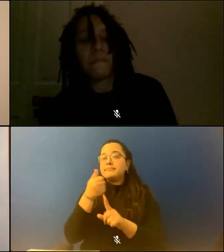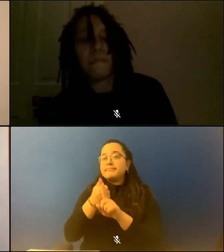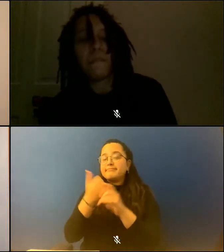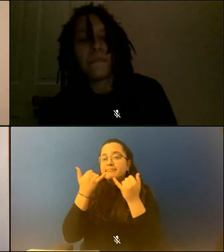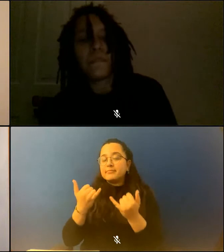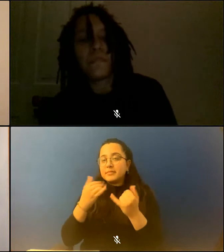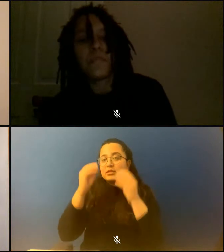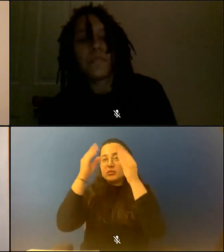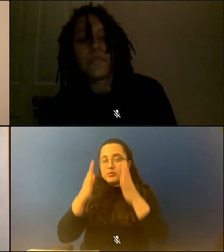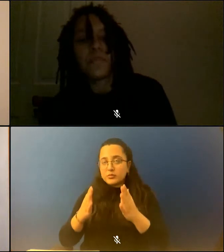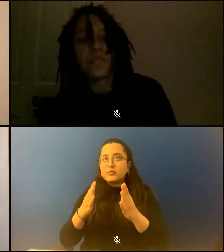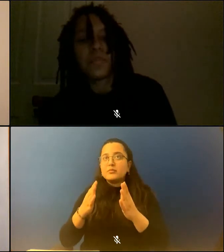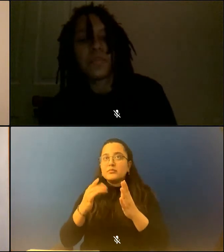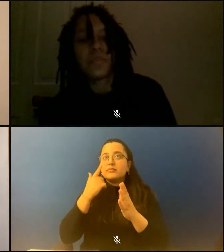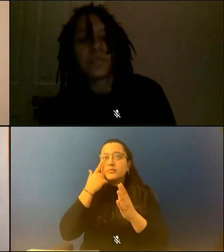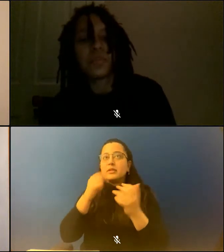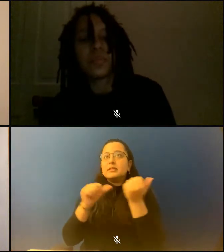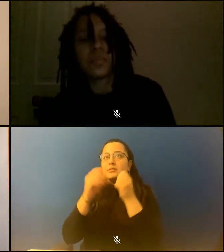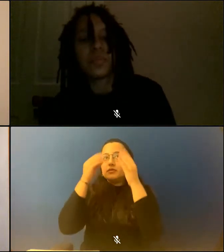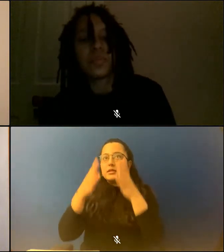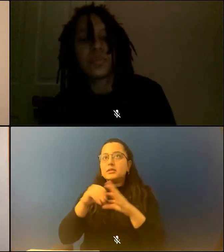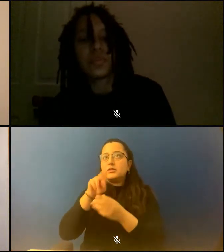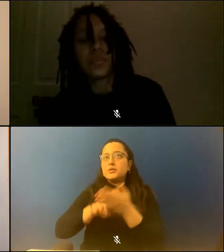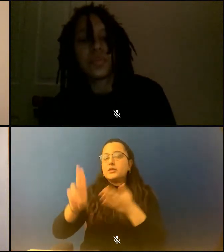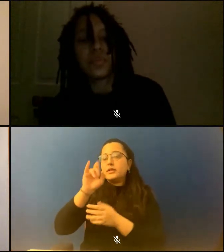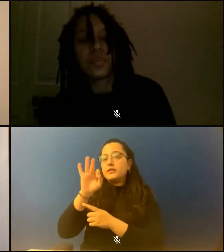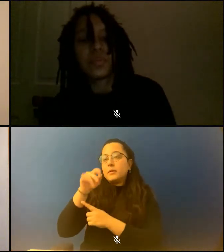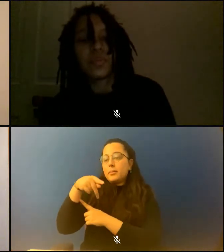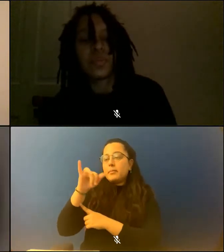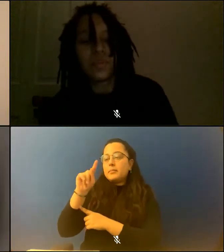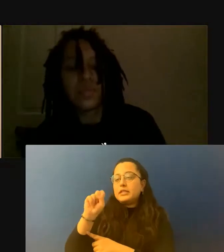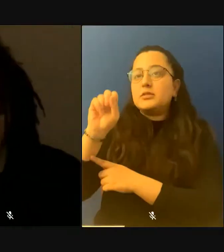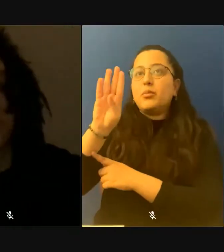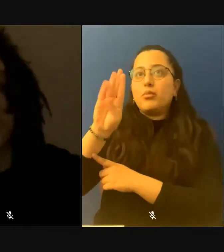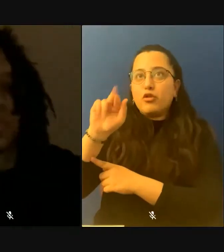on the editorial board of Poetry Daily. Taylor, the floor is yours.